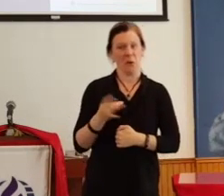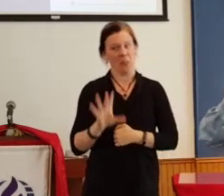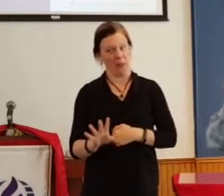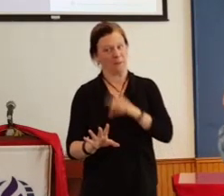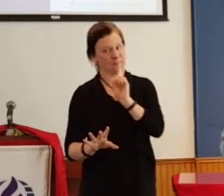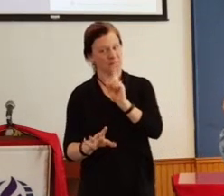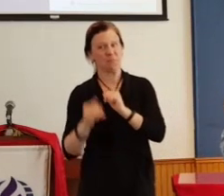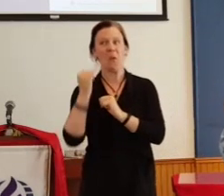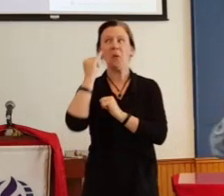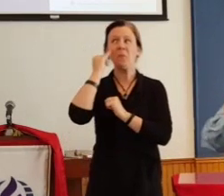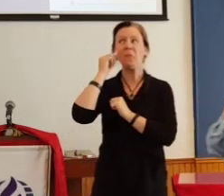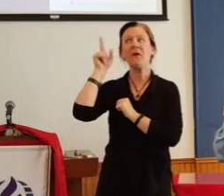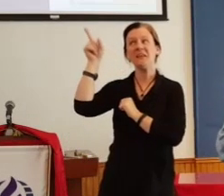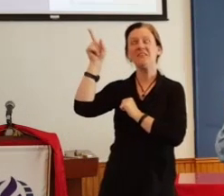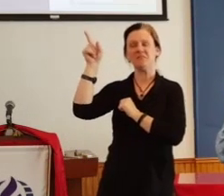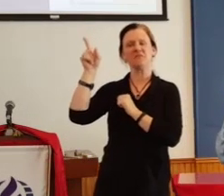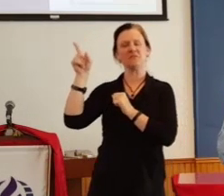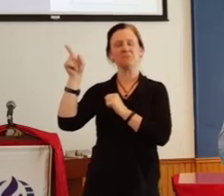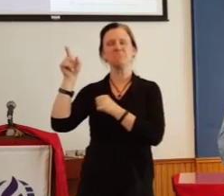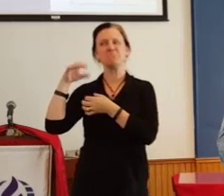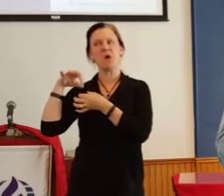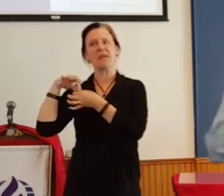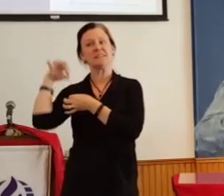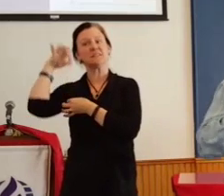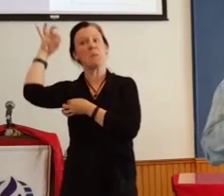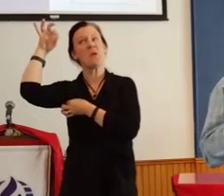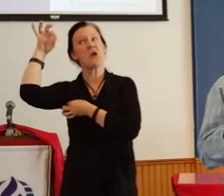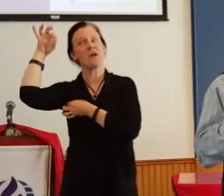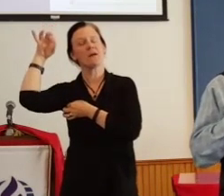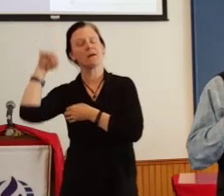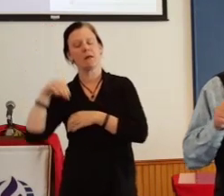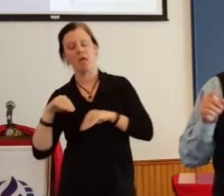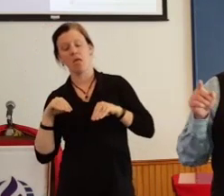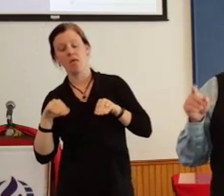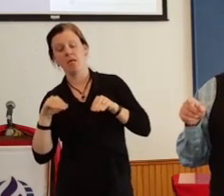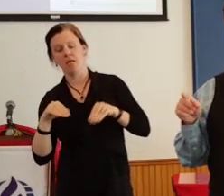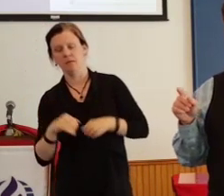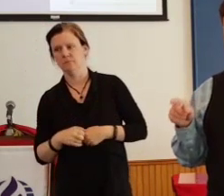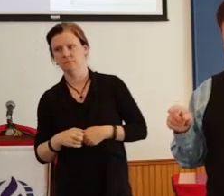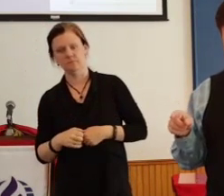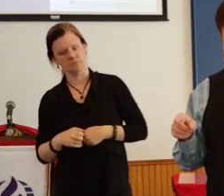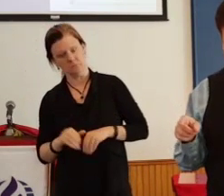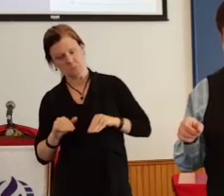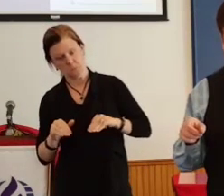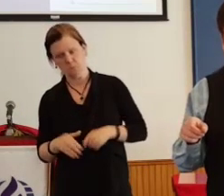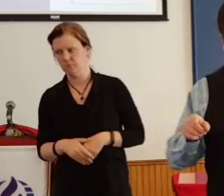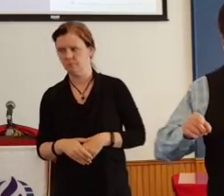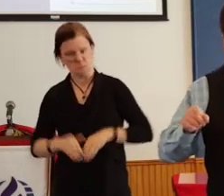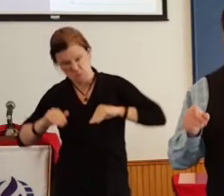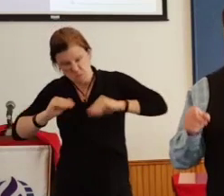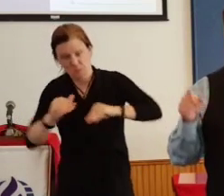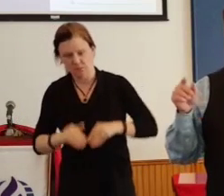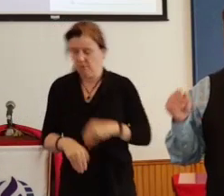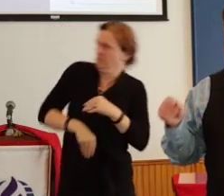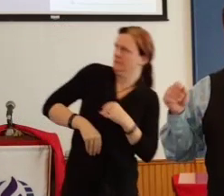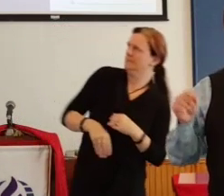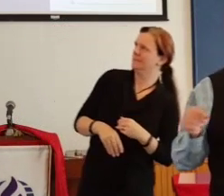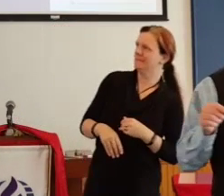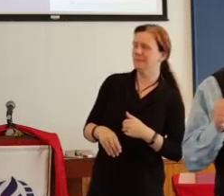know what, as my sermon title states, perhaps in this case, a little shoving never hurts. Rather than being afraid of